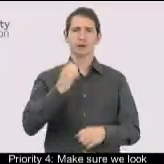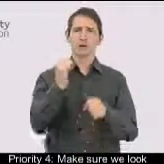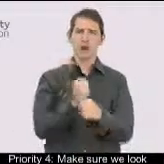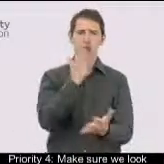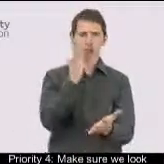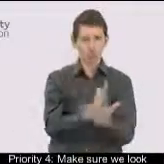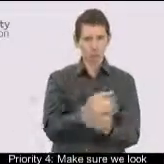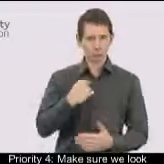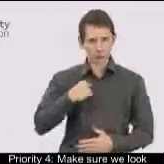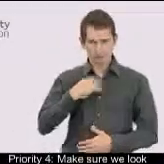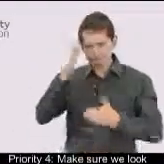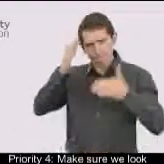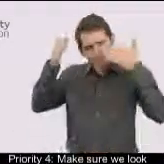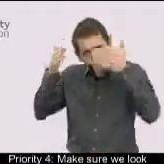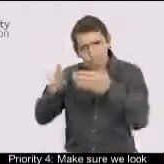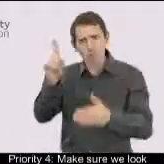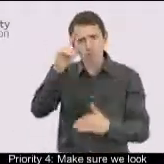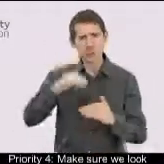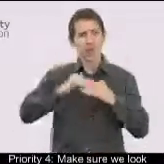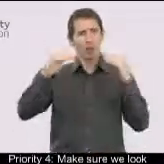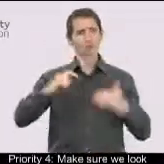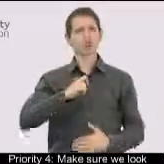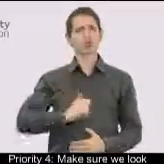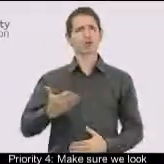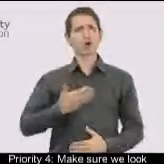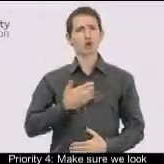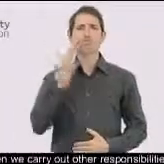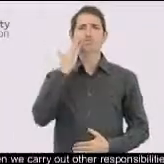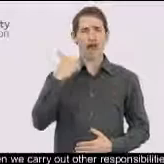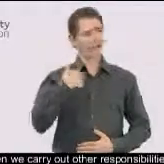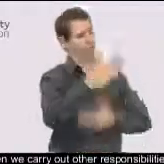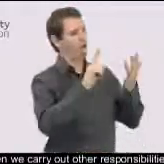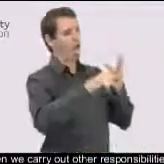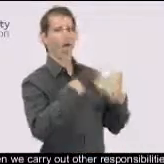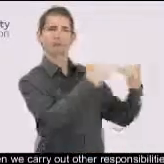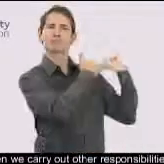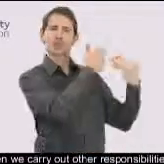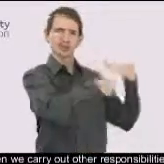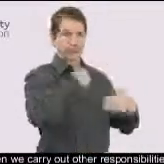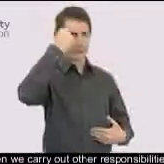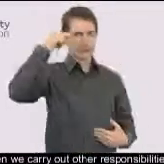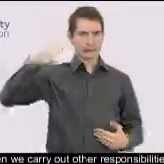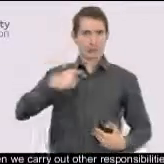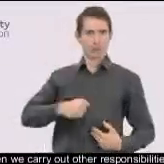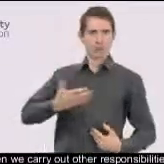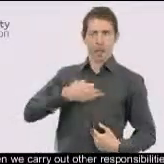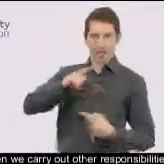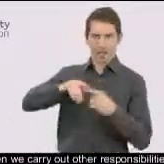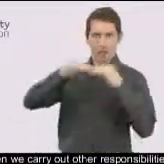Make sure we look at equality and human rights when we carry out other responsibilities, such as our